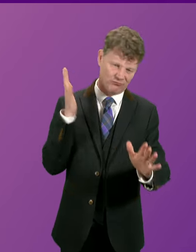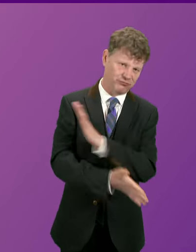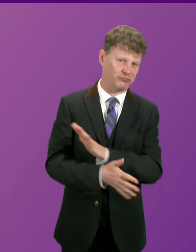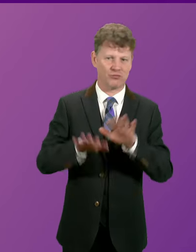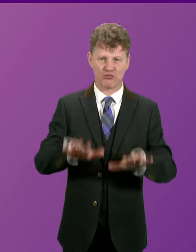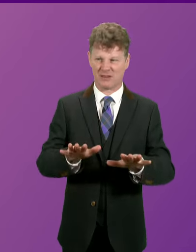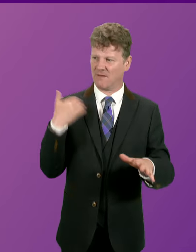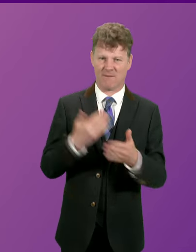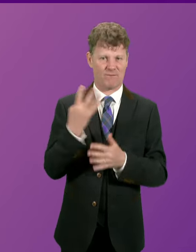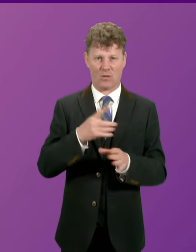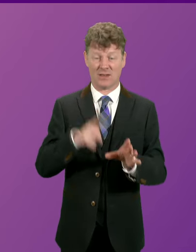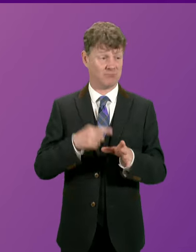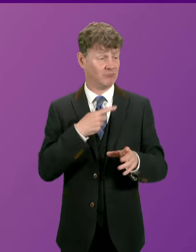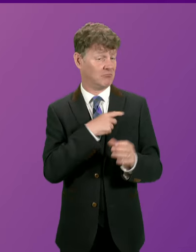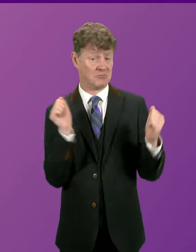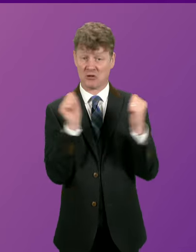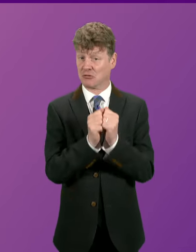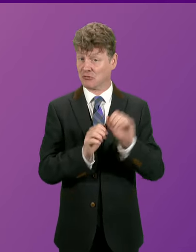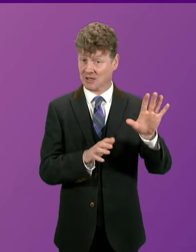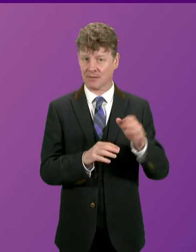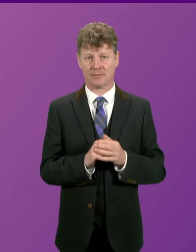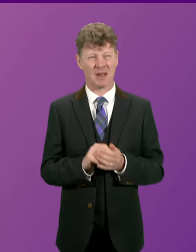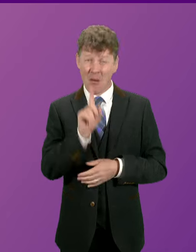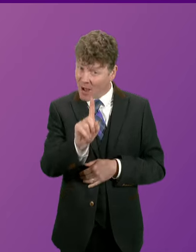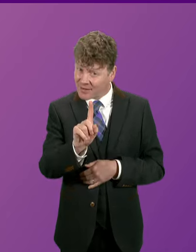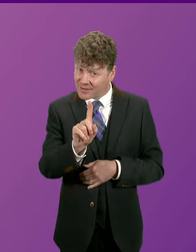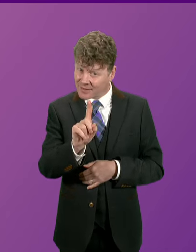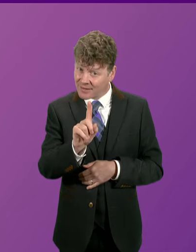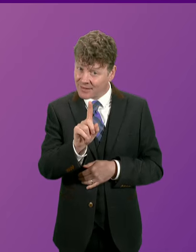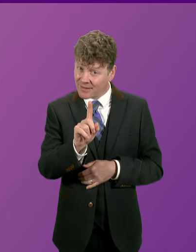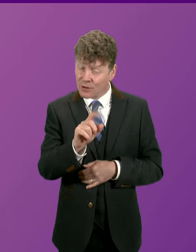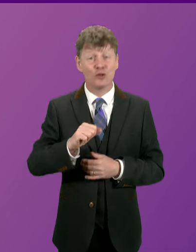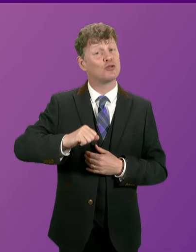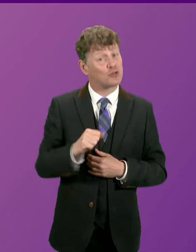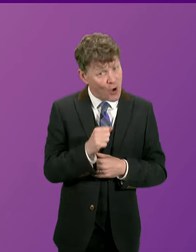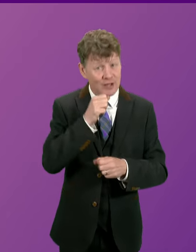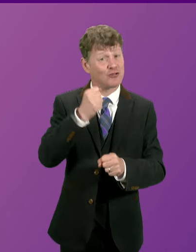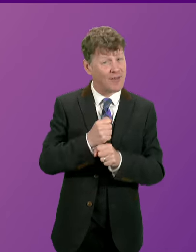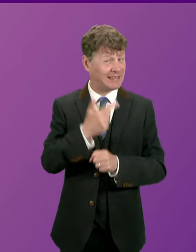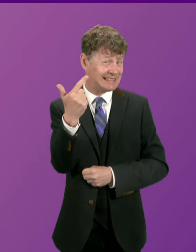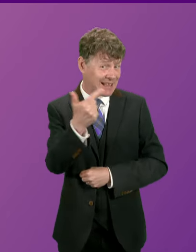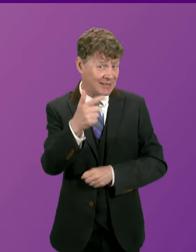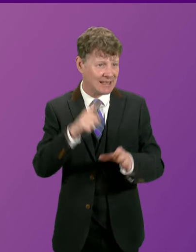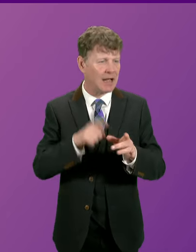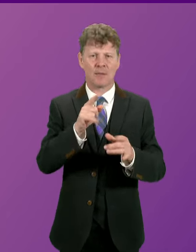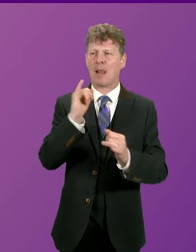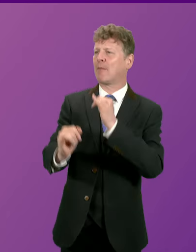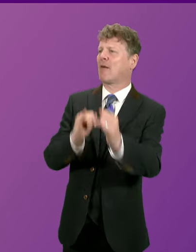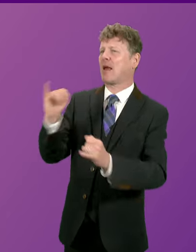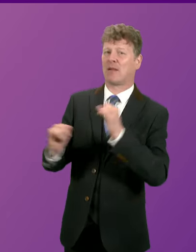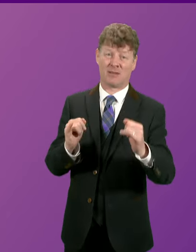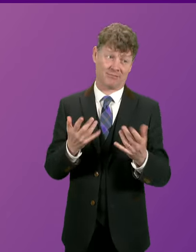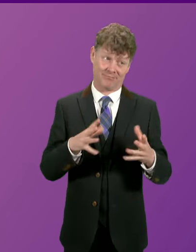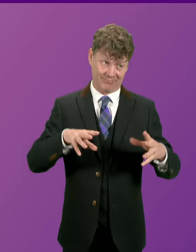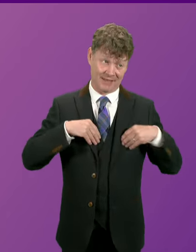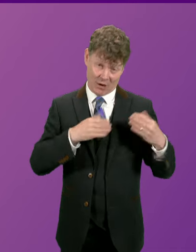No disagreement on that. But after 17 years of government, always somebody else to blame, how about taking some